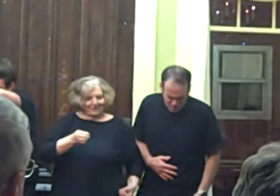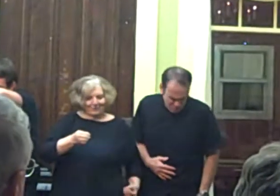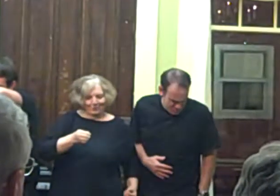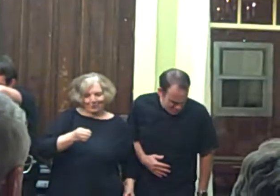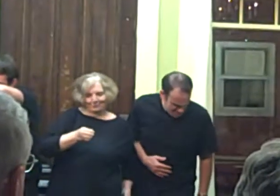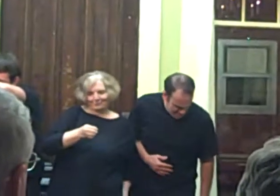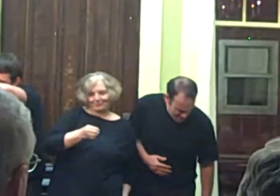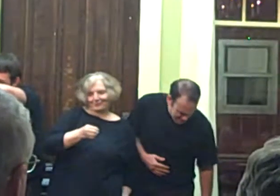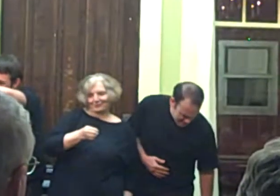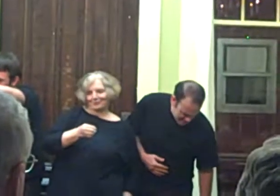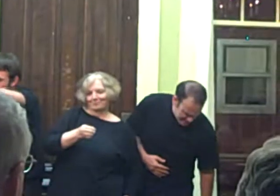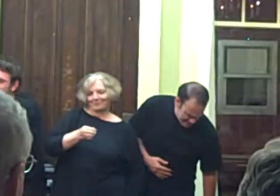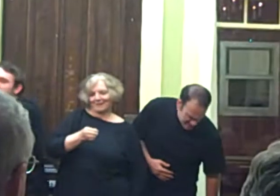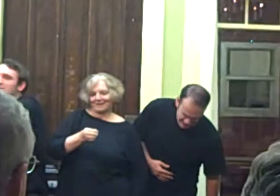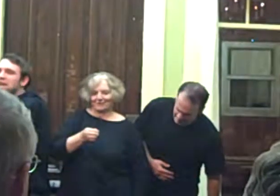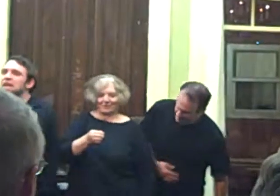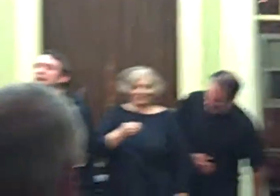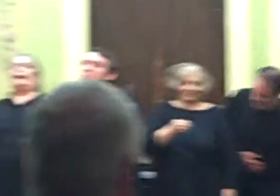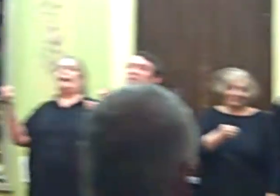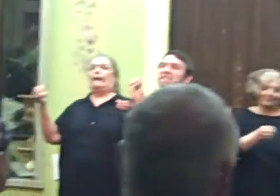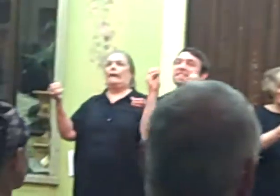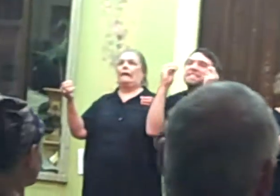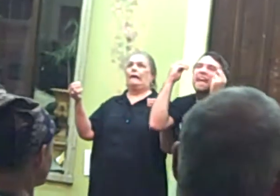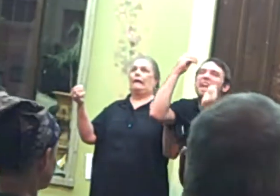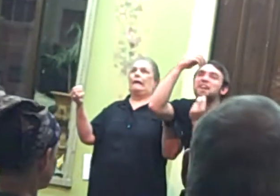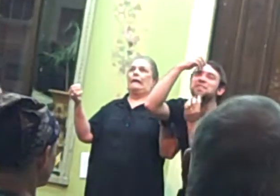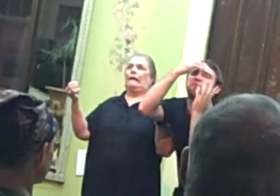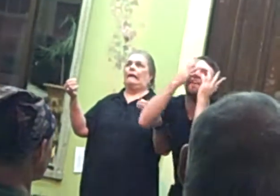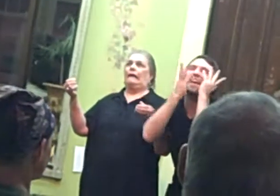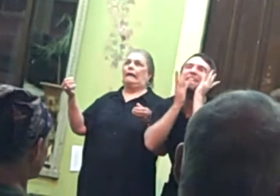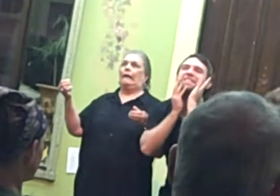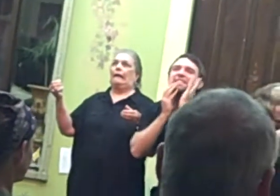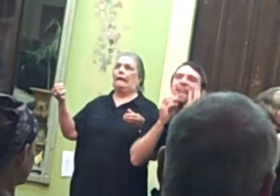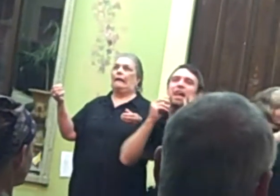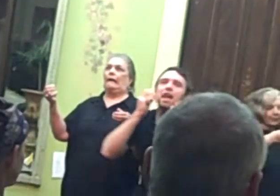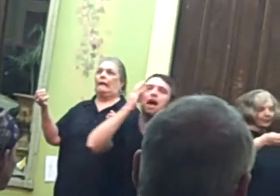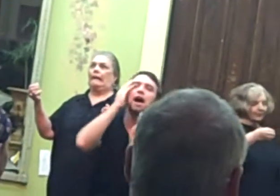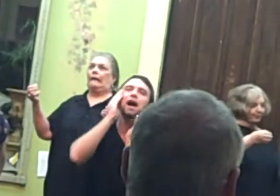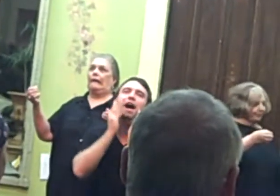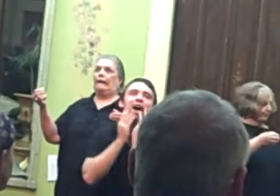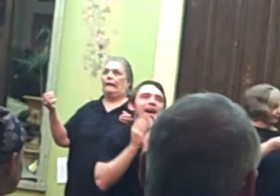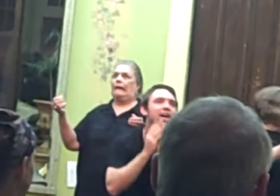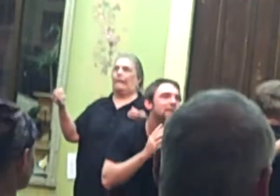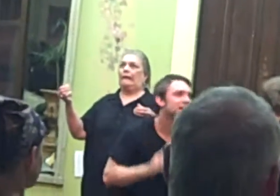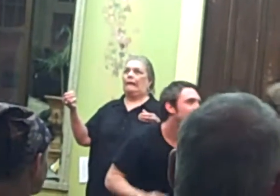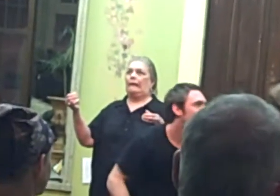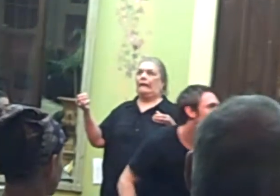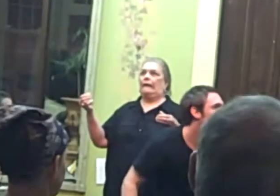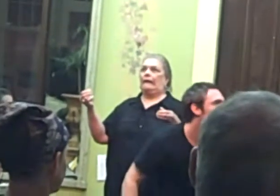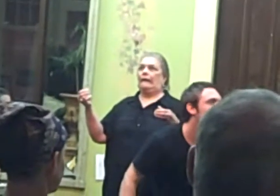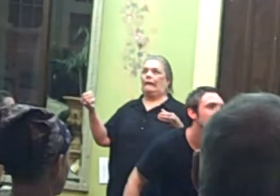used to this American pain. It puts the skin on the face. It's an ocean and glassy.